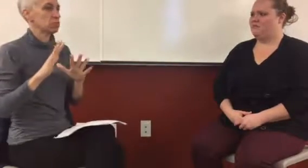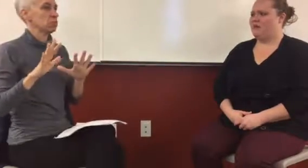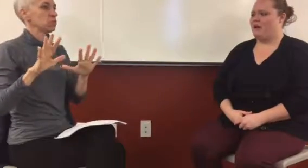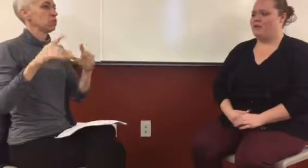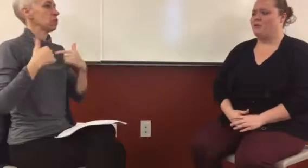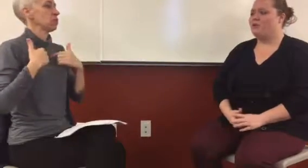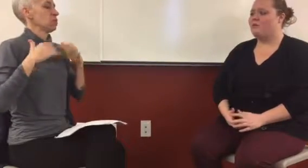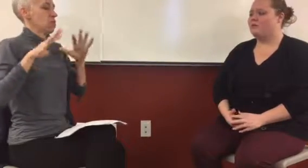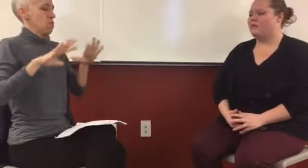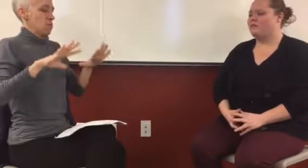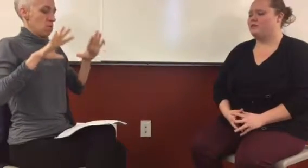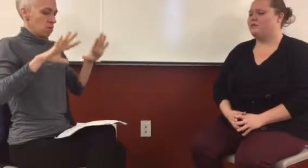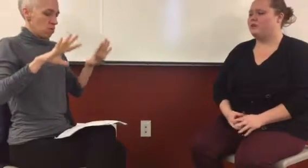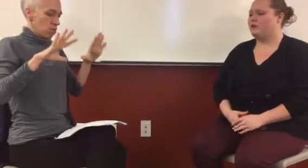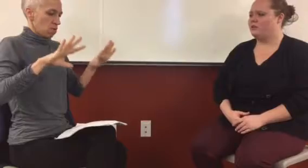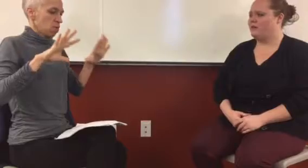So, I blew up and we got into a huge argument.